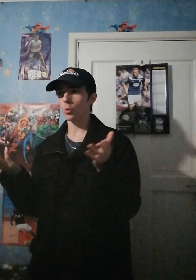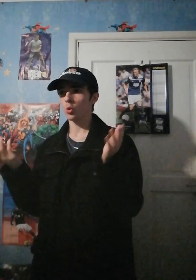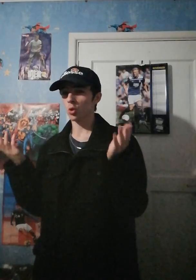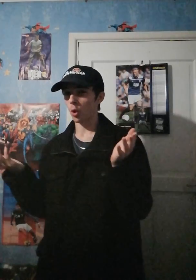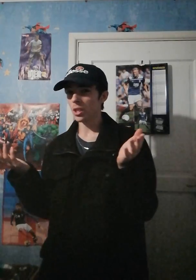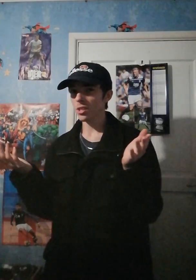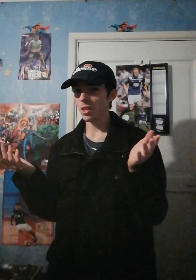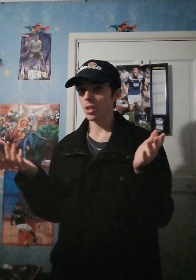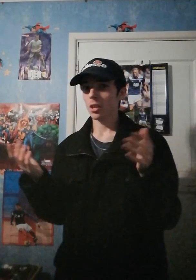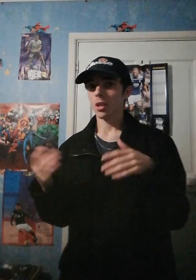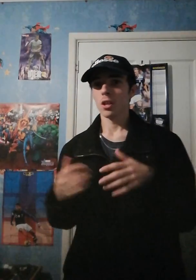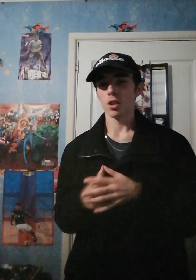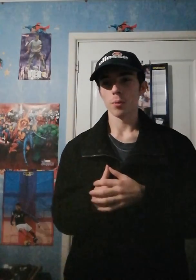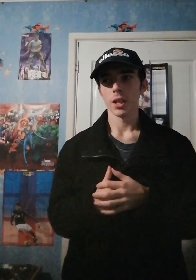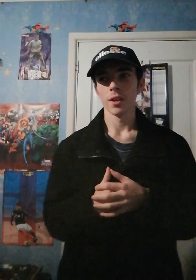too solid. You know what mean?